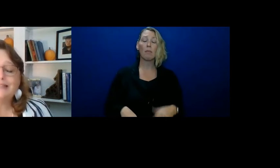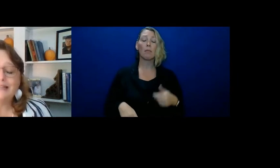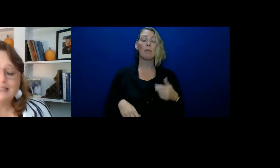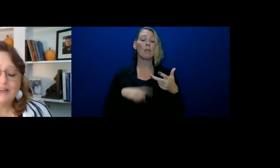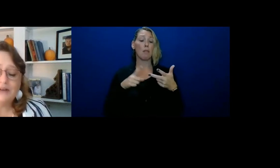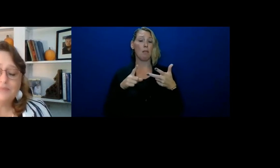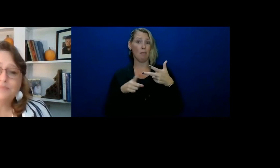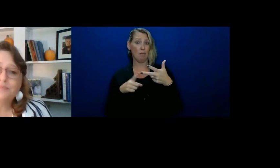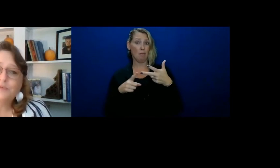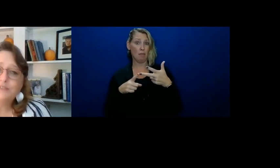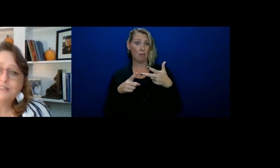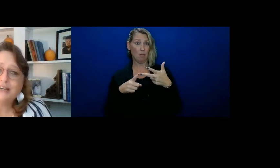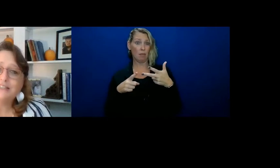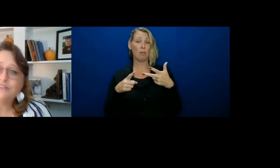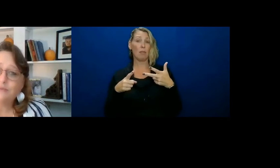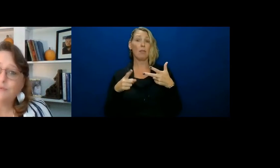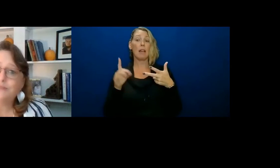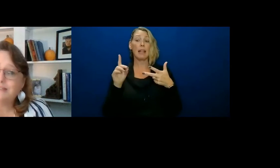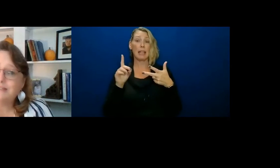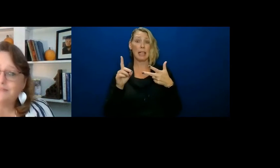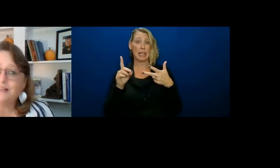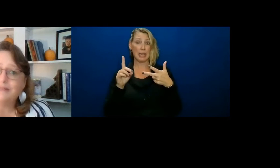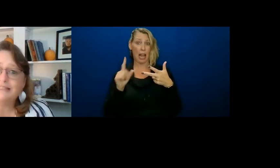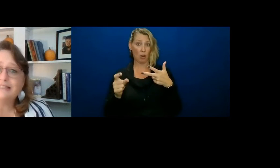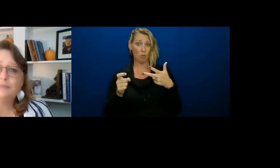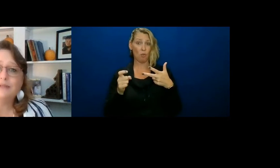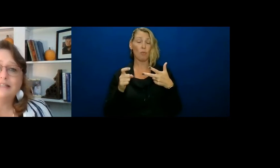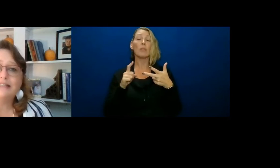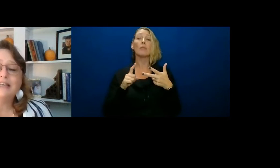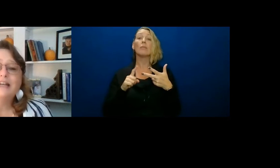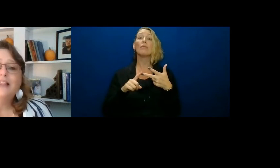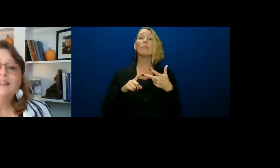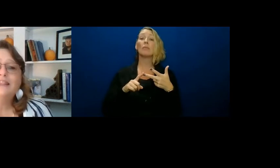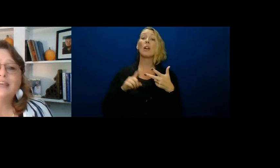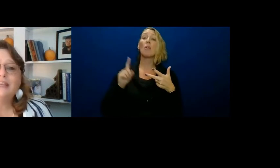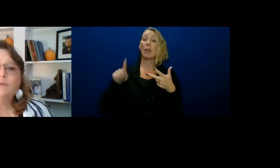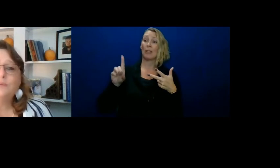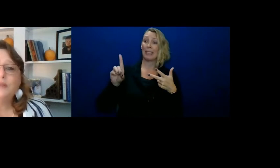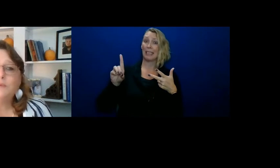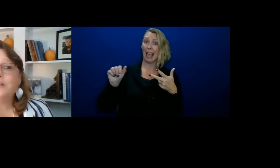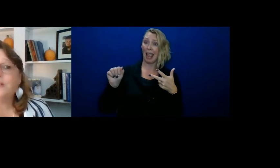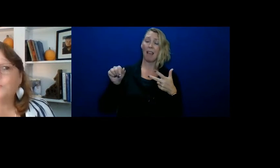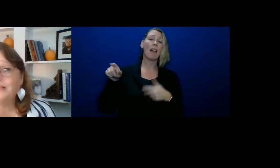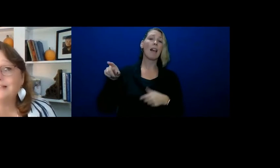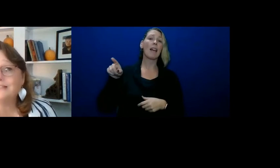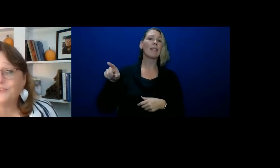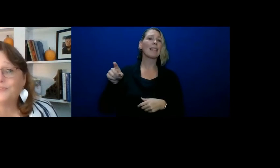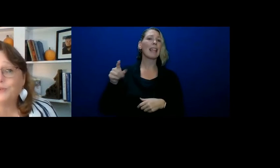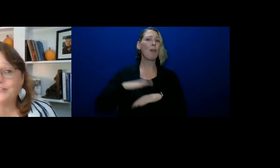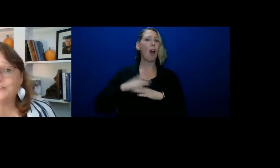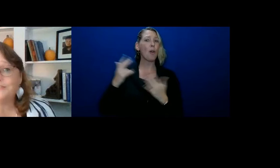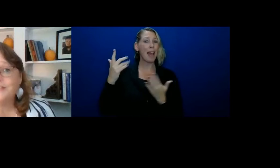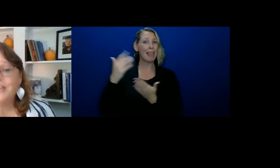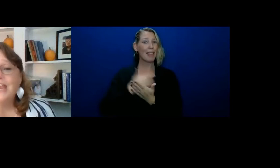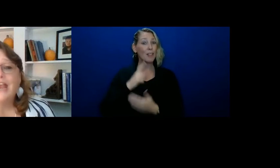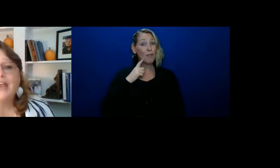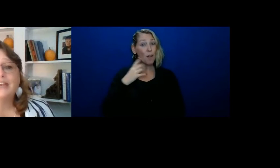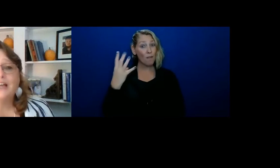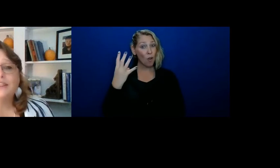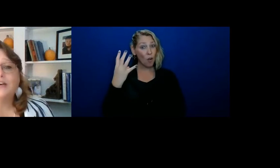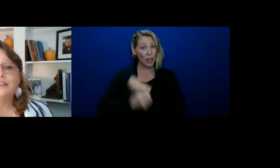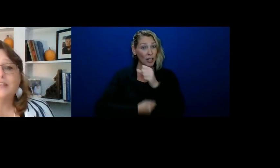my youngest son was diagnosed and we went to developmental disabilities, they, he went on a waiting list for four years.